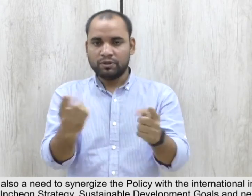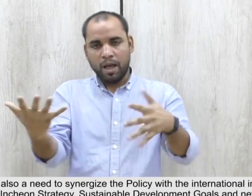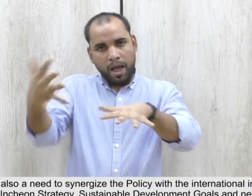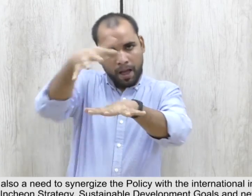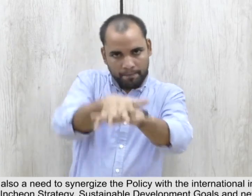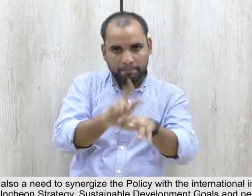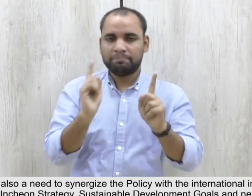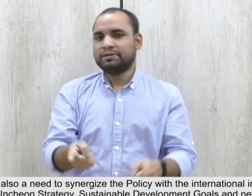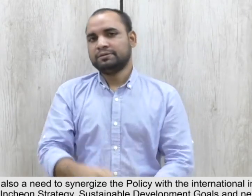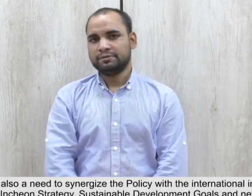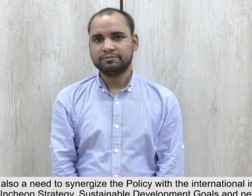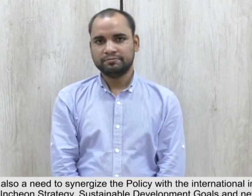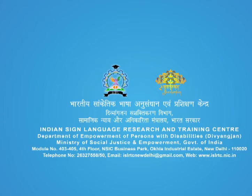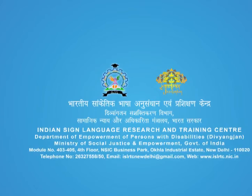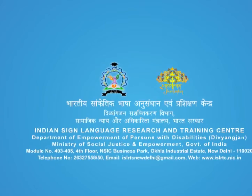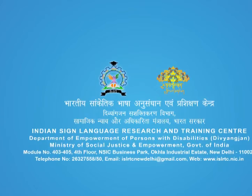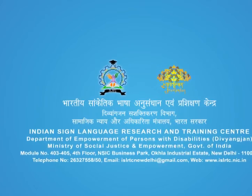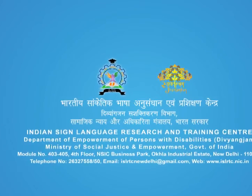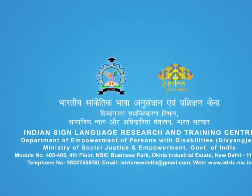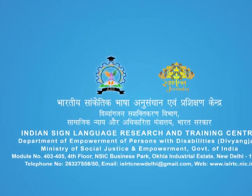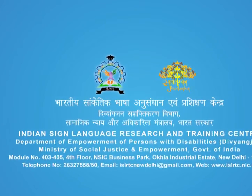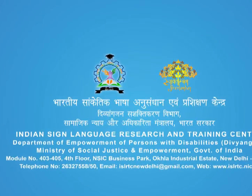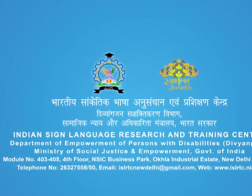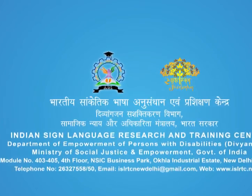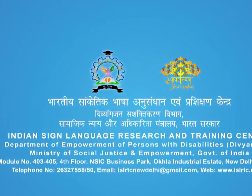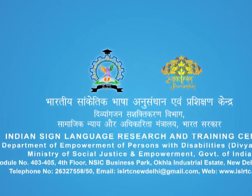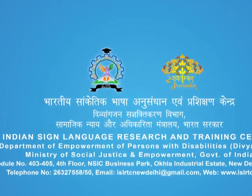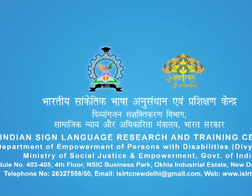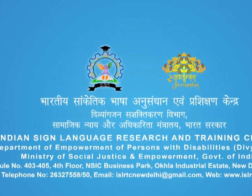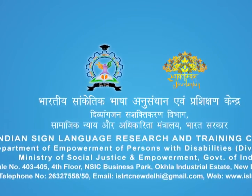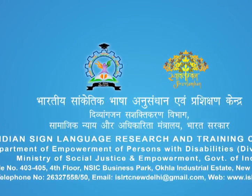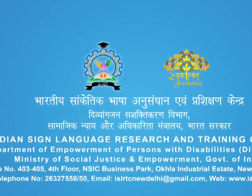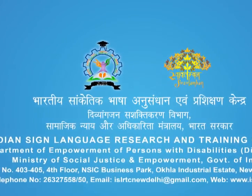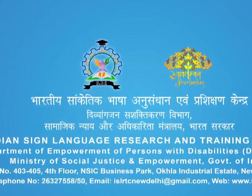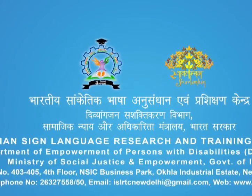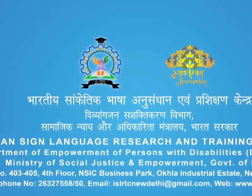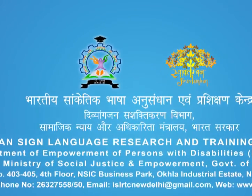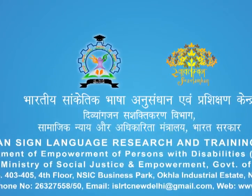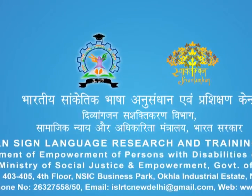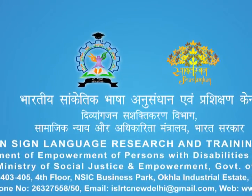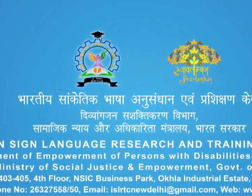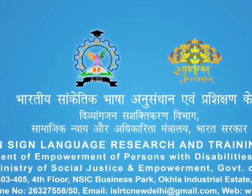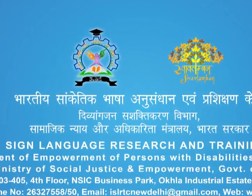New Domestic